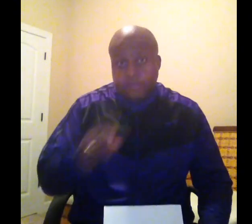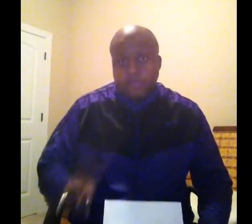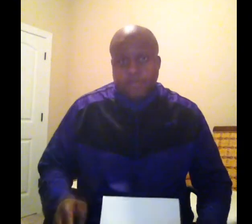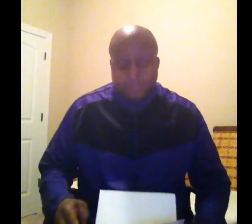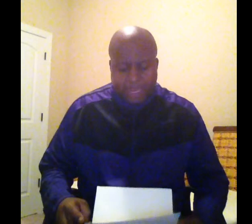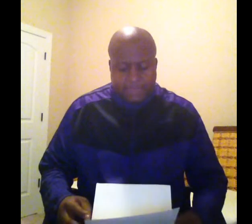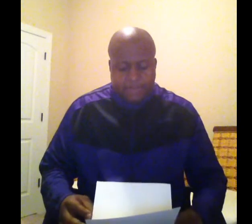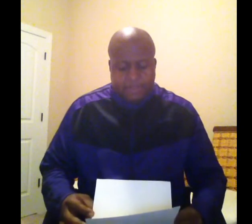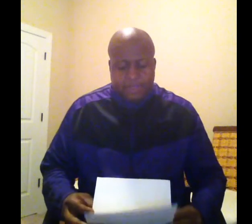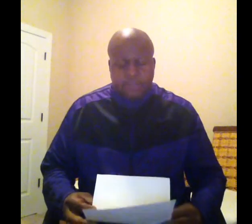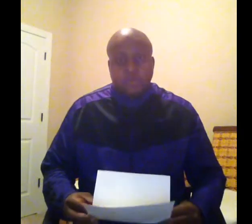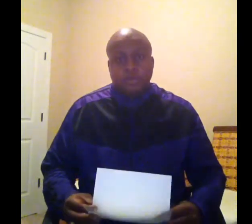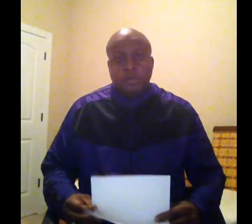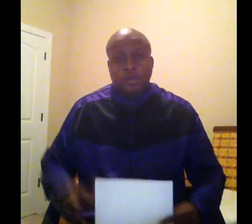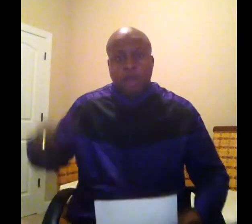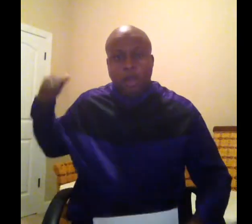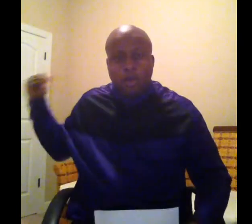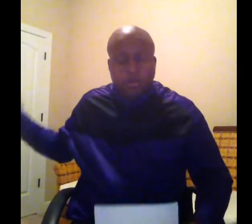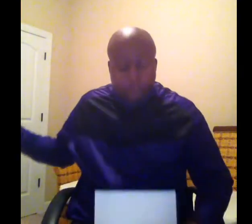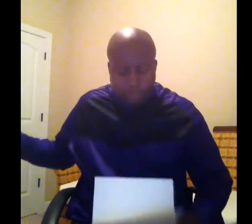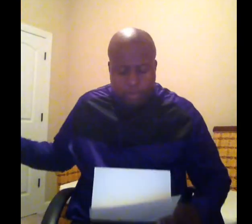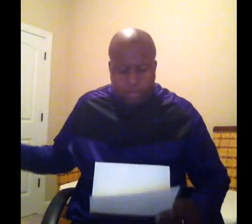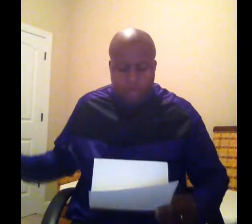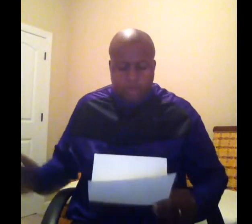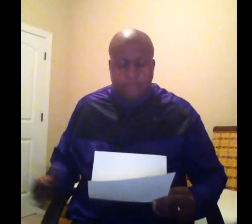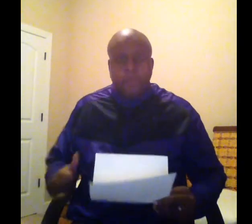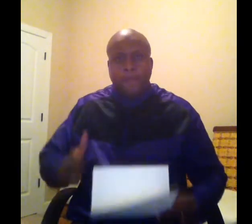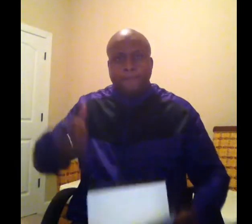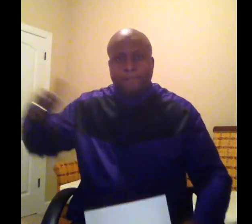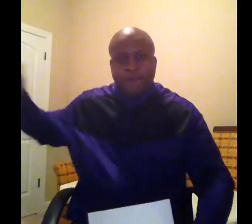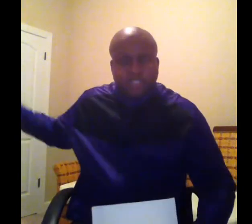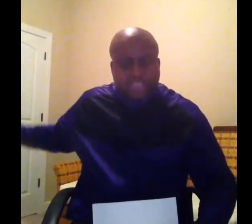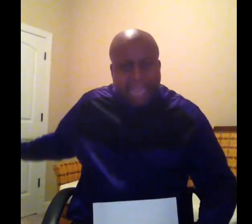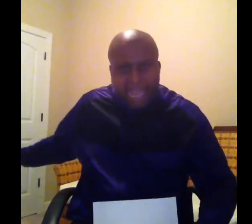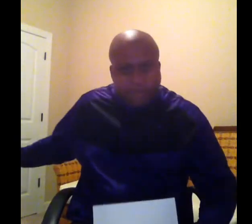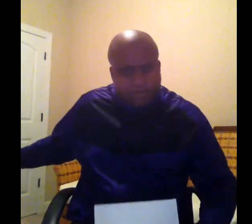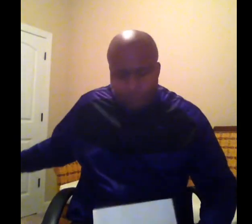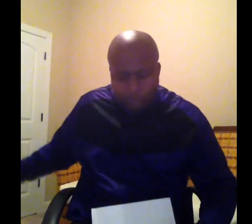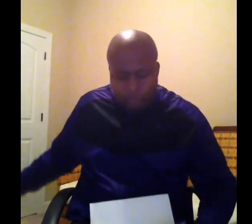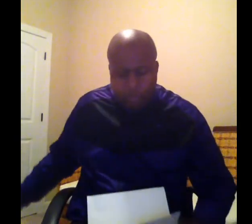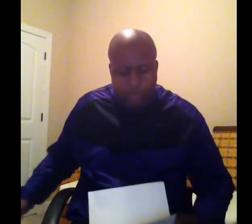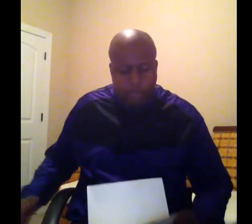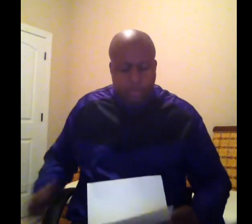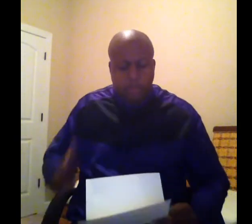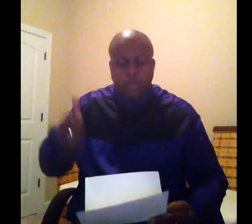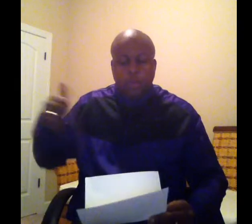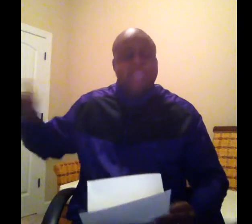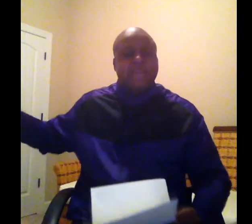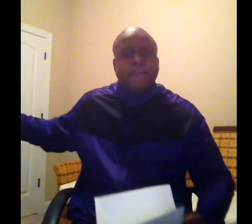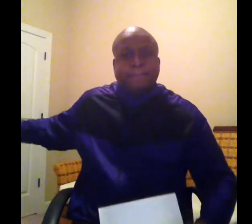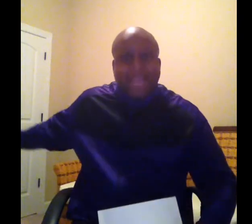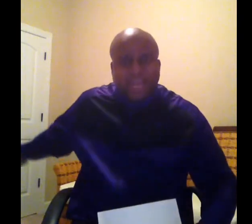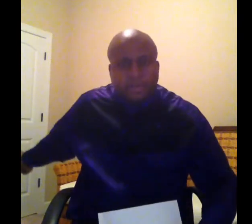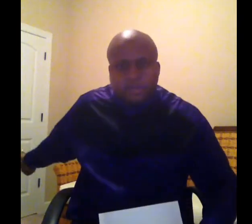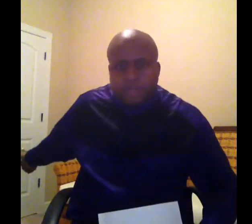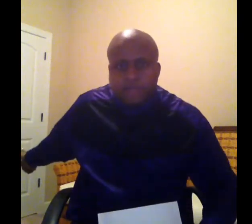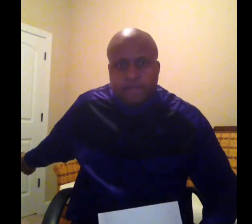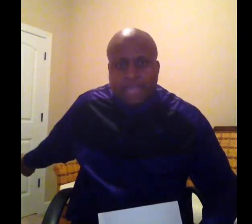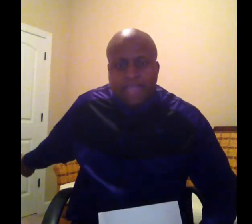you've been backed up into. Own your corner. Burst out of your corner. Win the battles of life